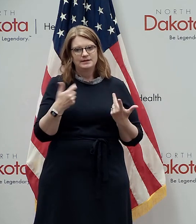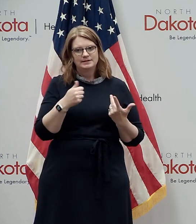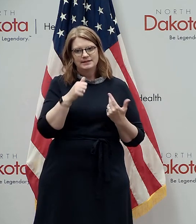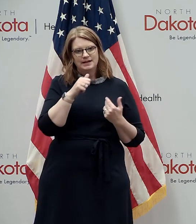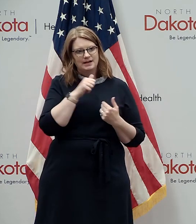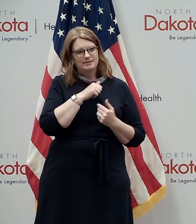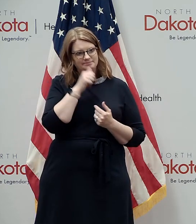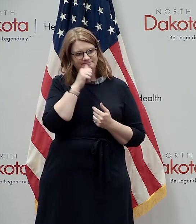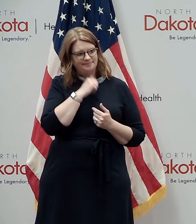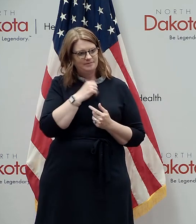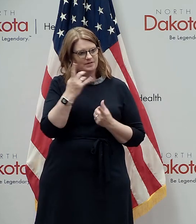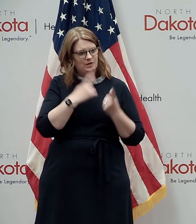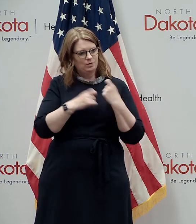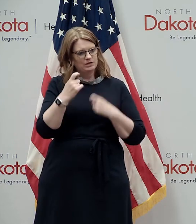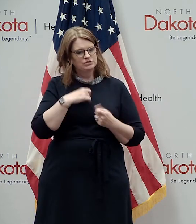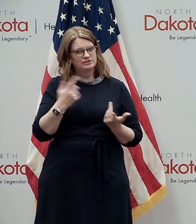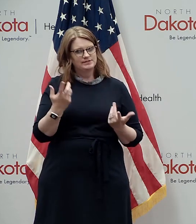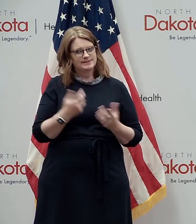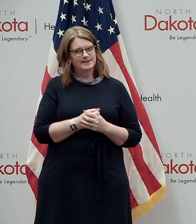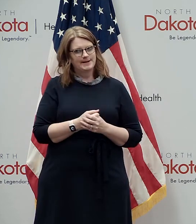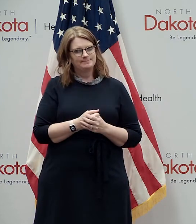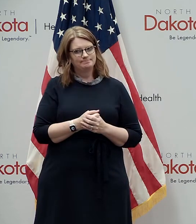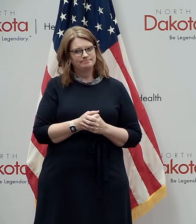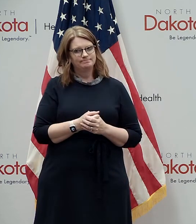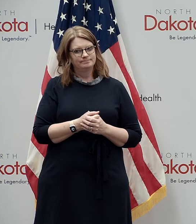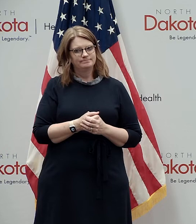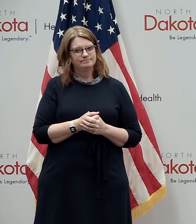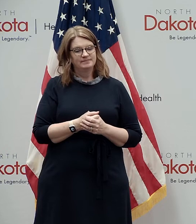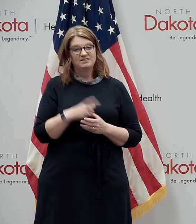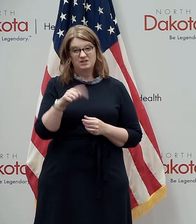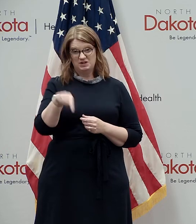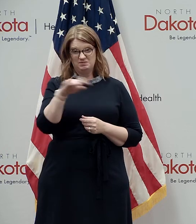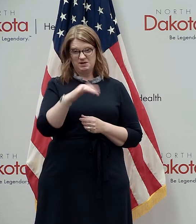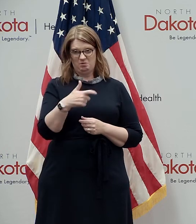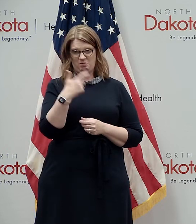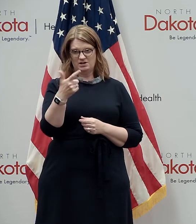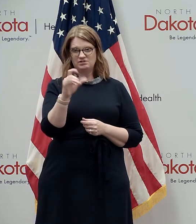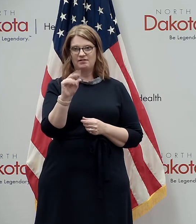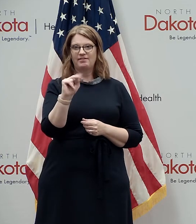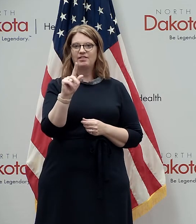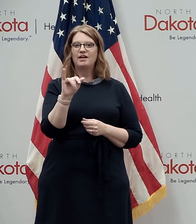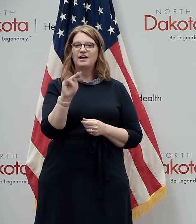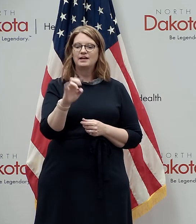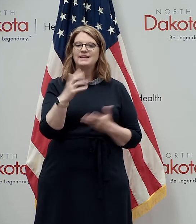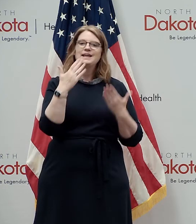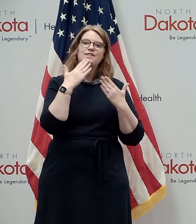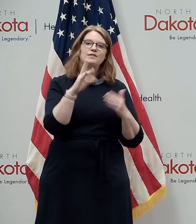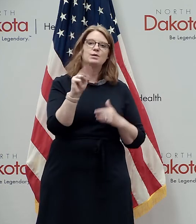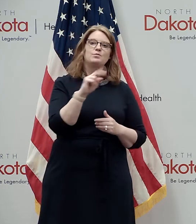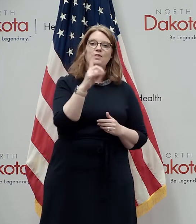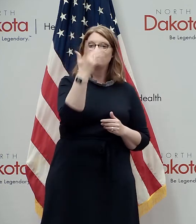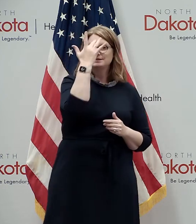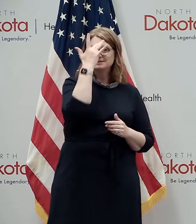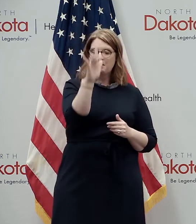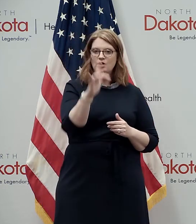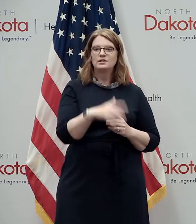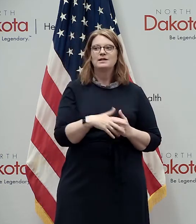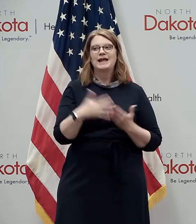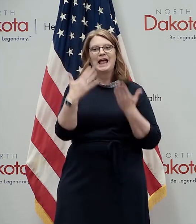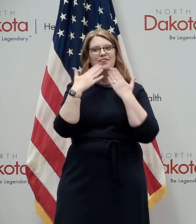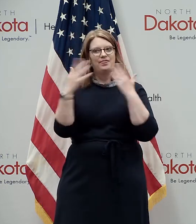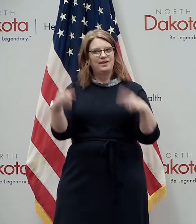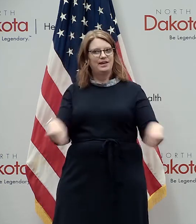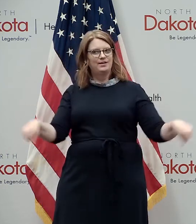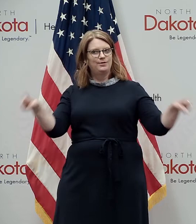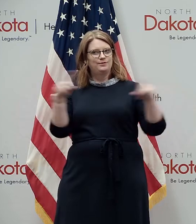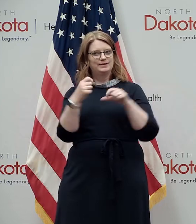all the questions again if you're a north dakotan that's been watching online thank you for being north dakota smart and thank you for everything you're